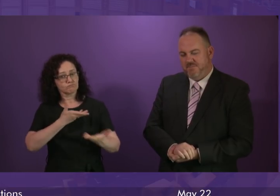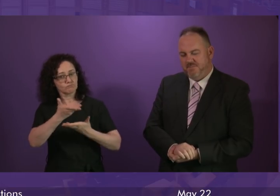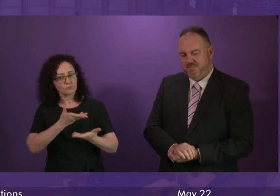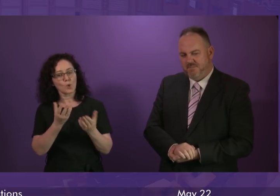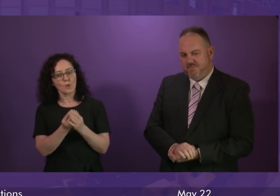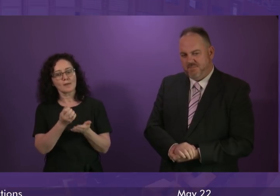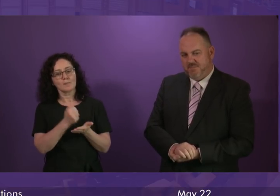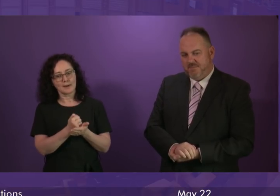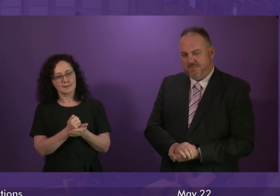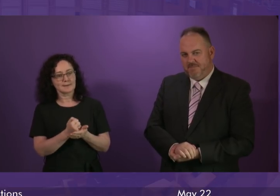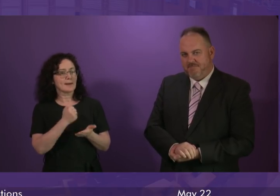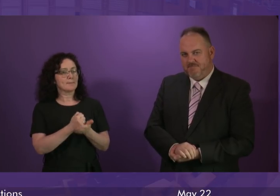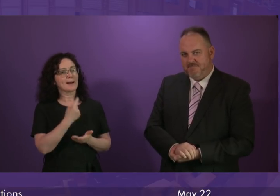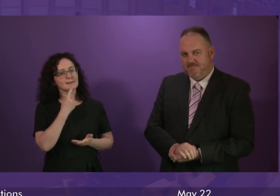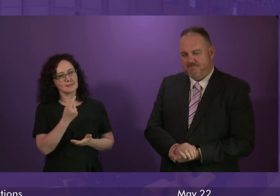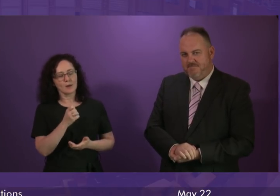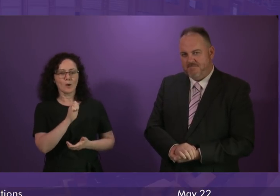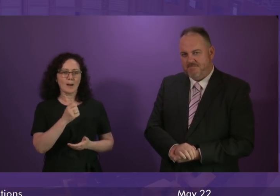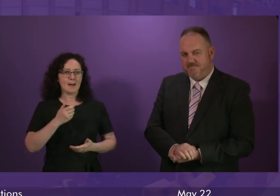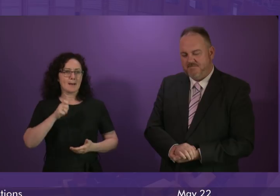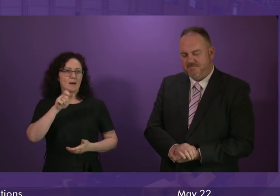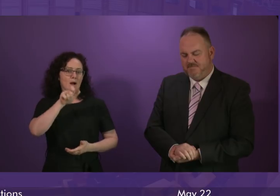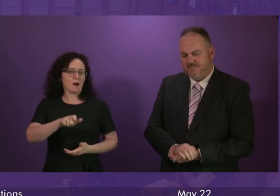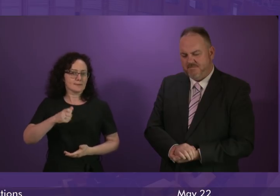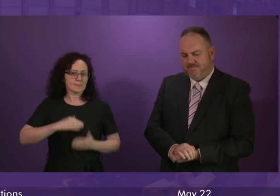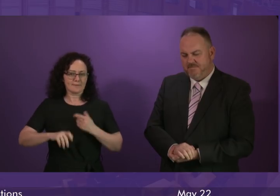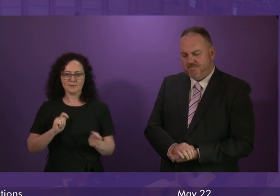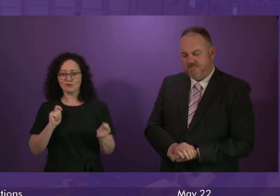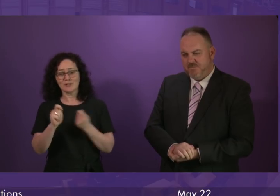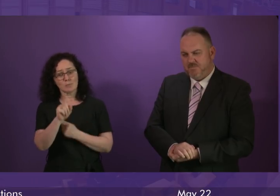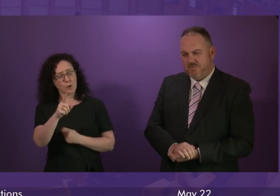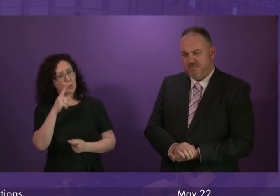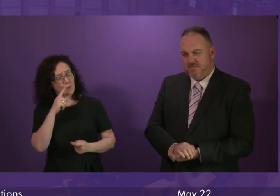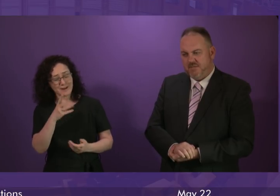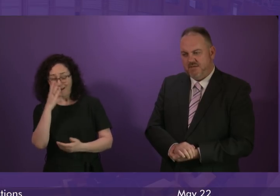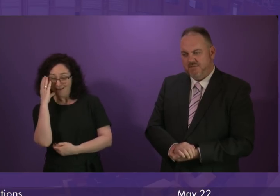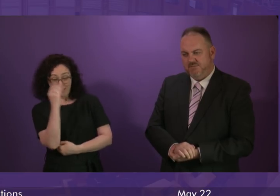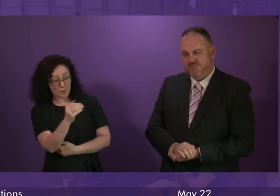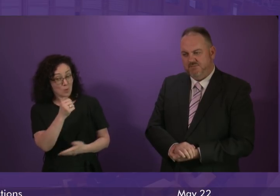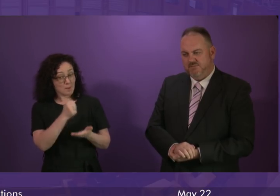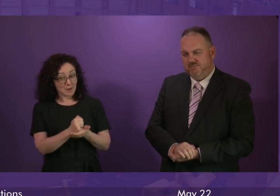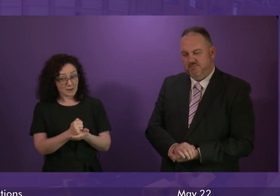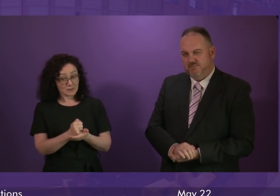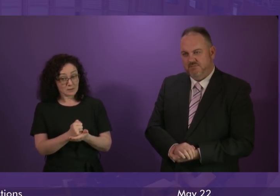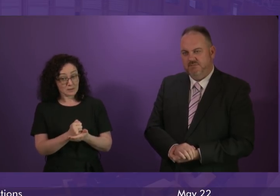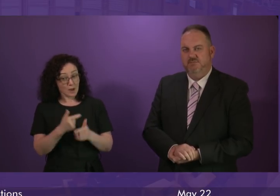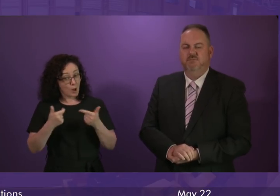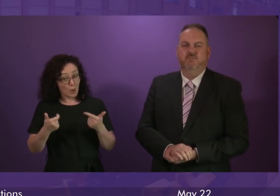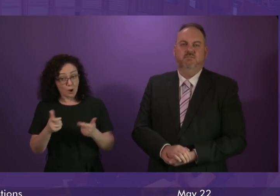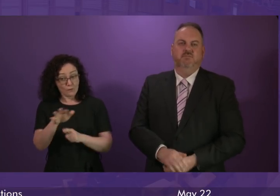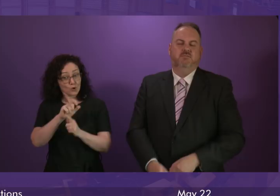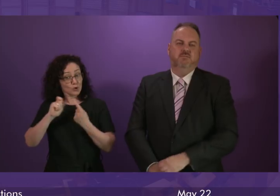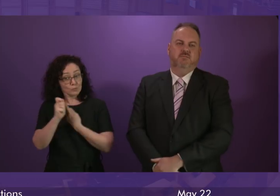will say the pattern of custom is changing, but we also point out that in many communities, including the communities that John Mason